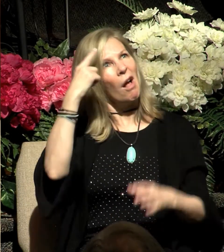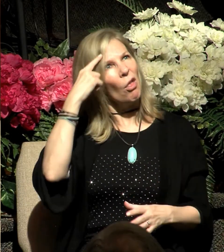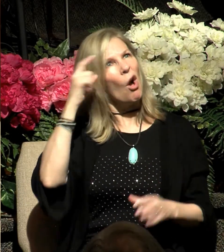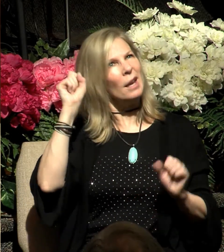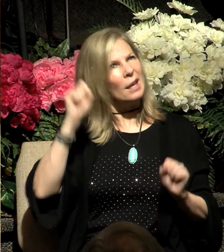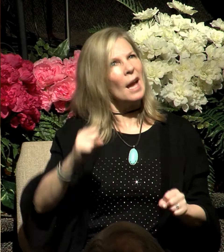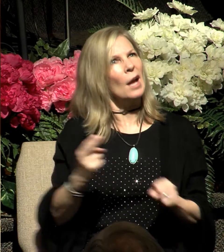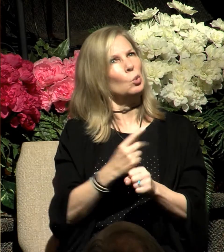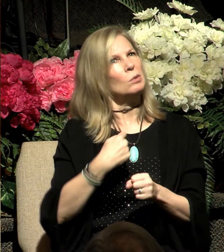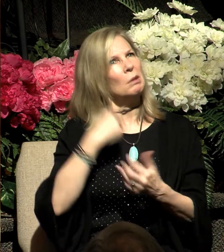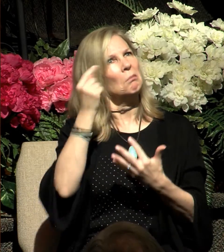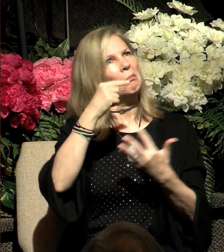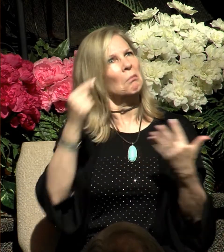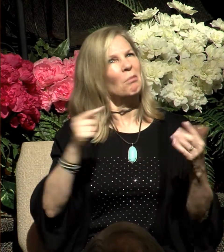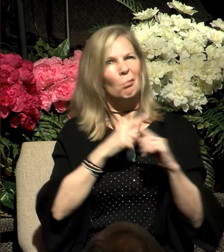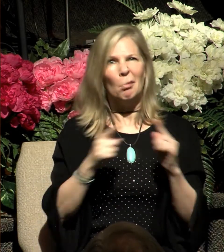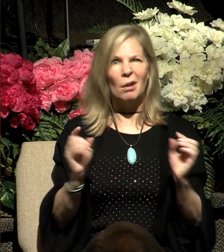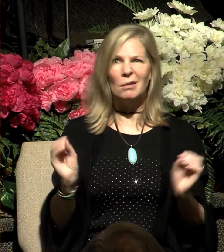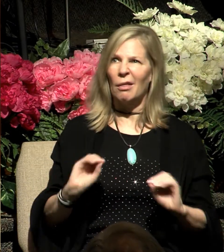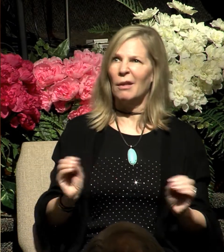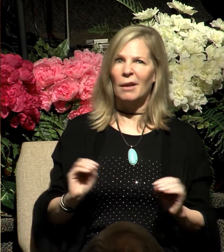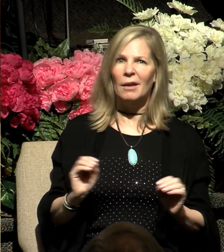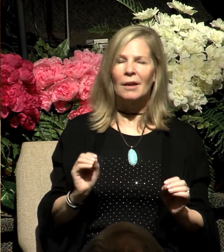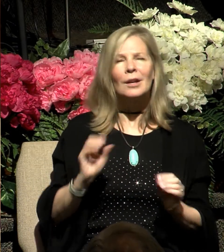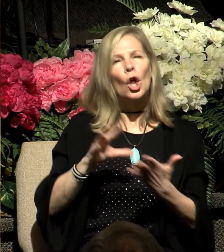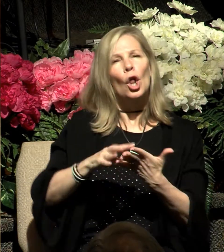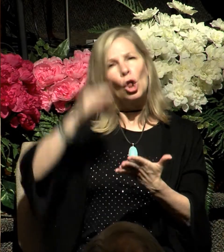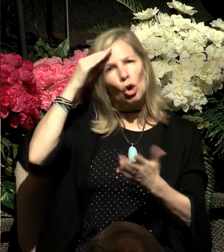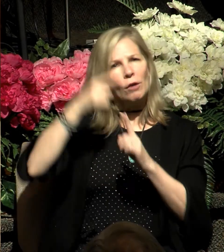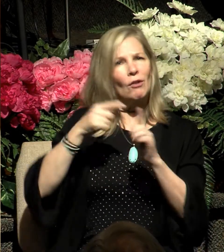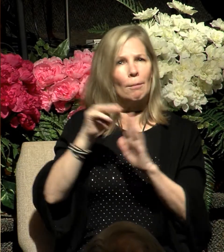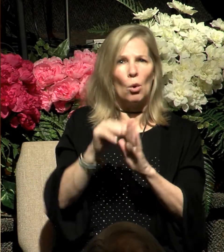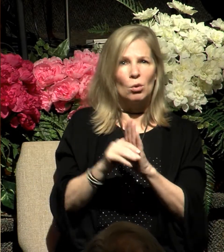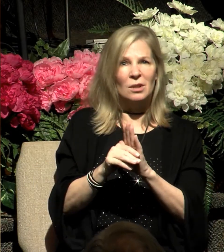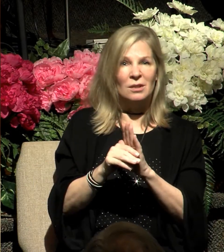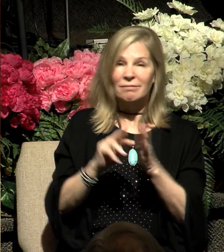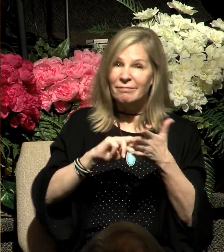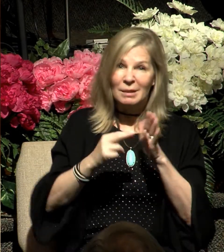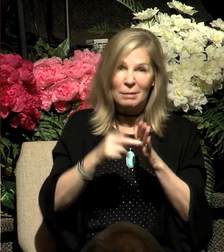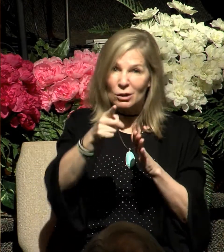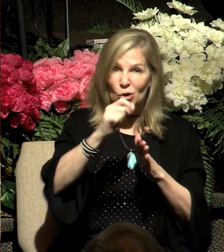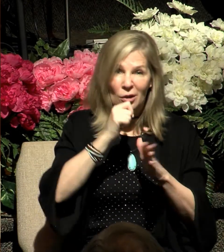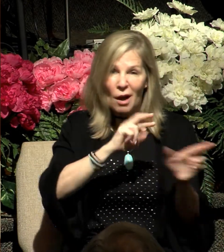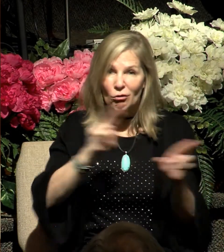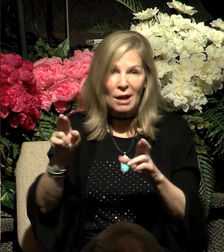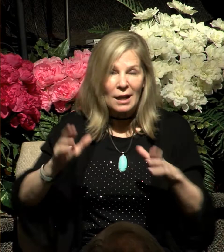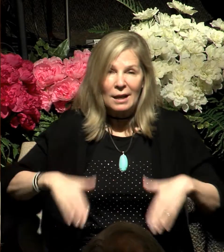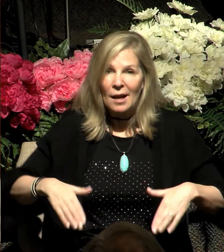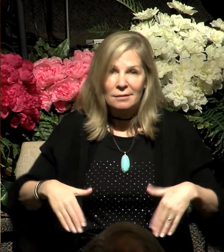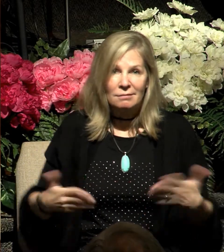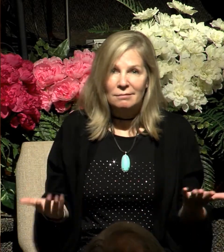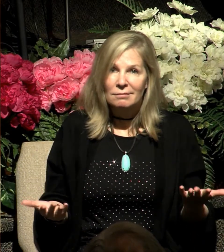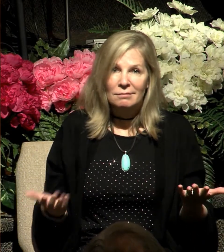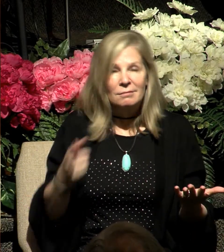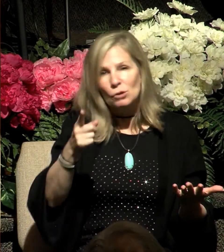you. Learn from Moses, you're not ready yet. You're not ready yet to be in an enlarged